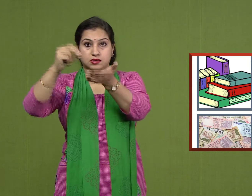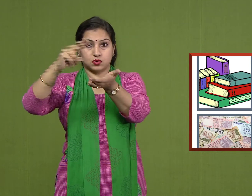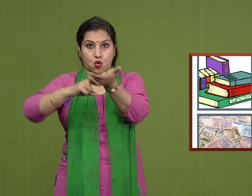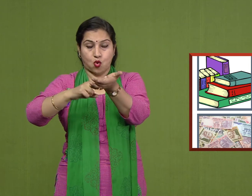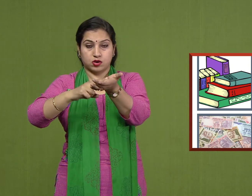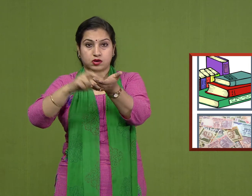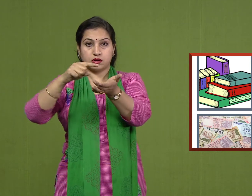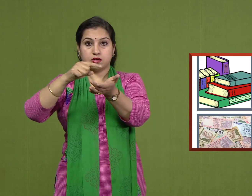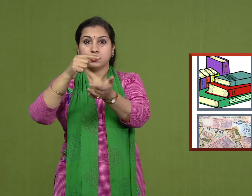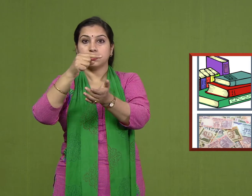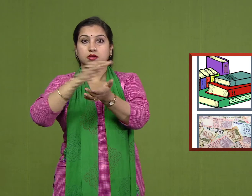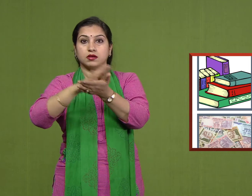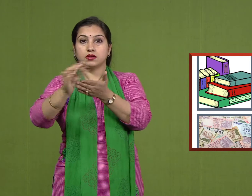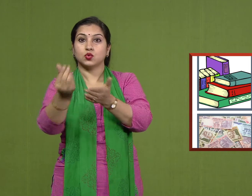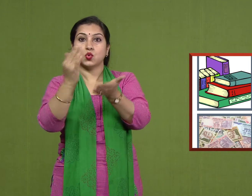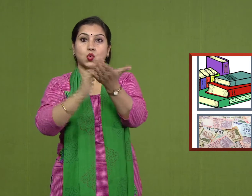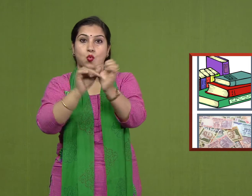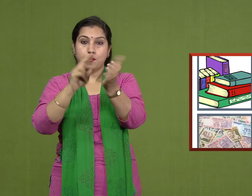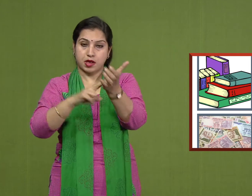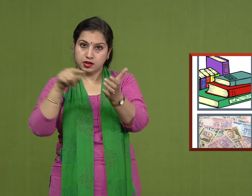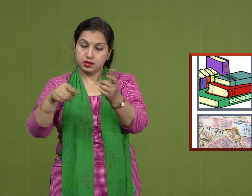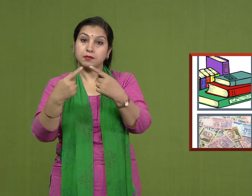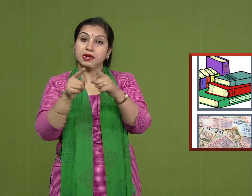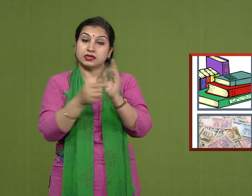but skill is a human resource.